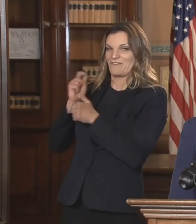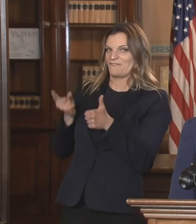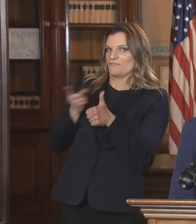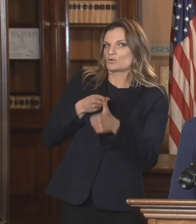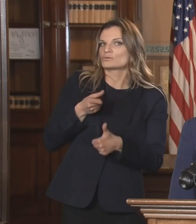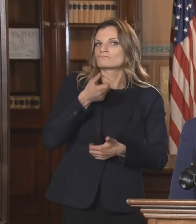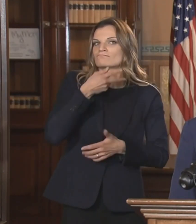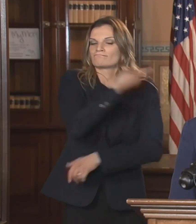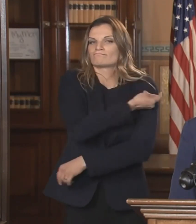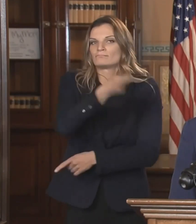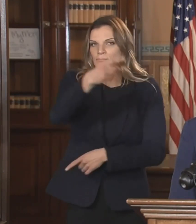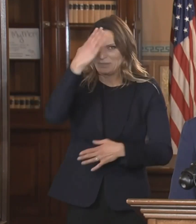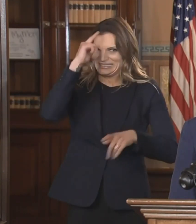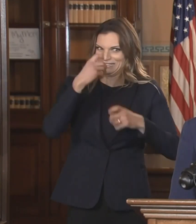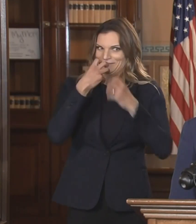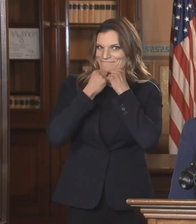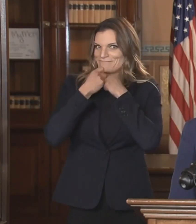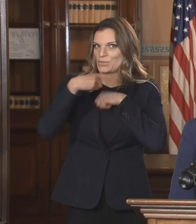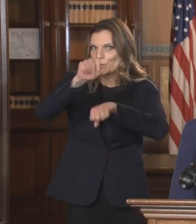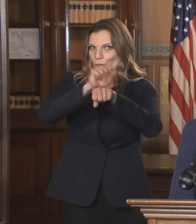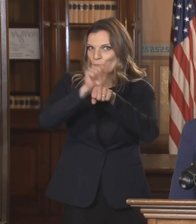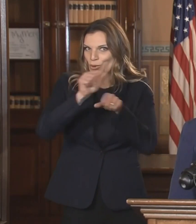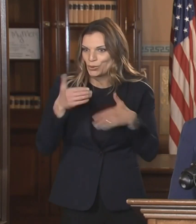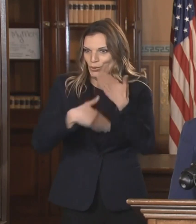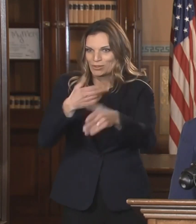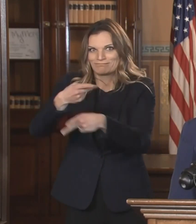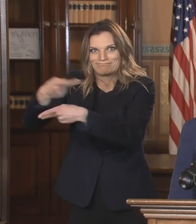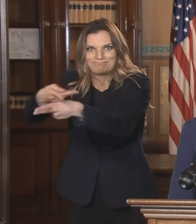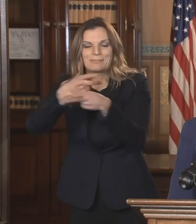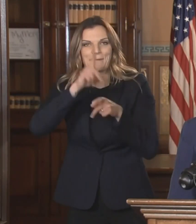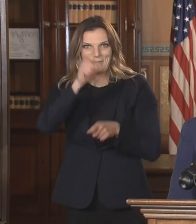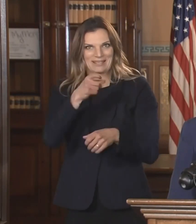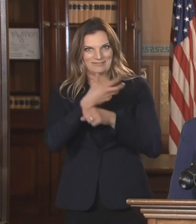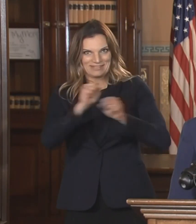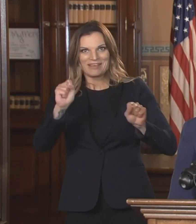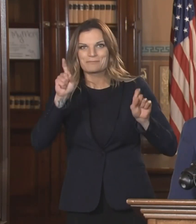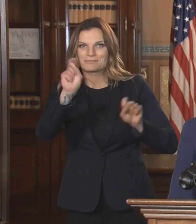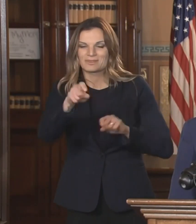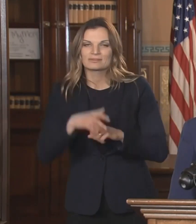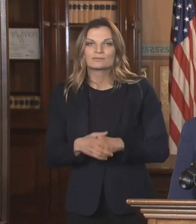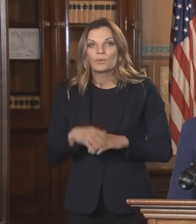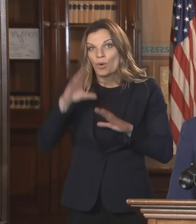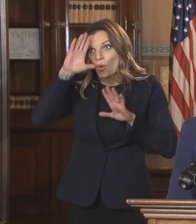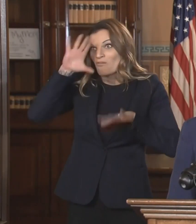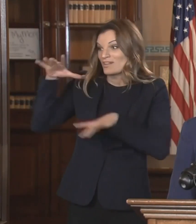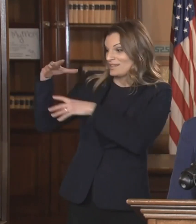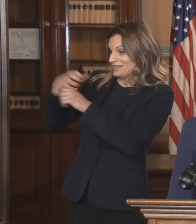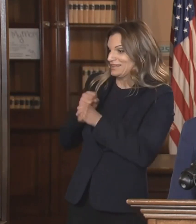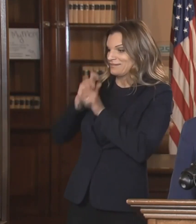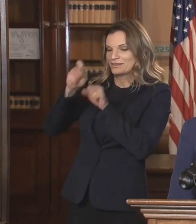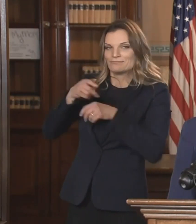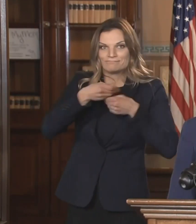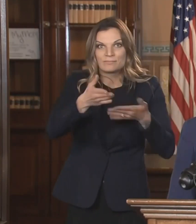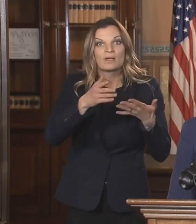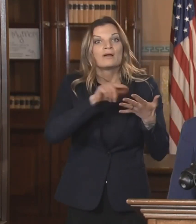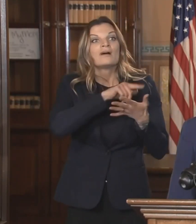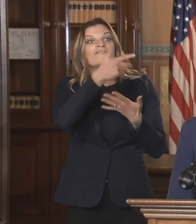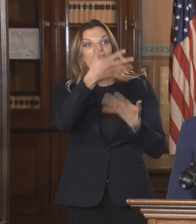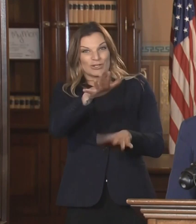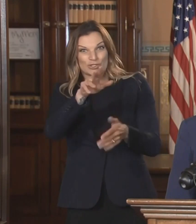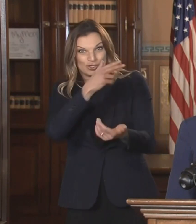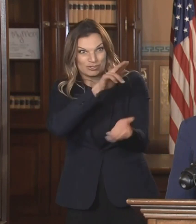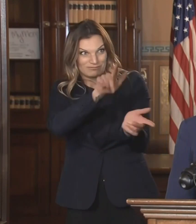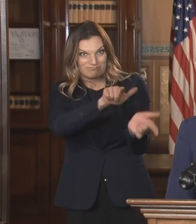January, we hope to quickly get vaccine out to people working in care facilities and residents of skilled nursing